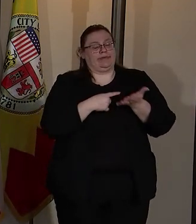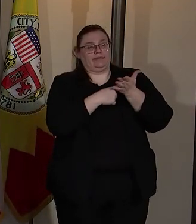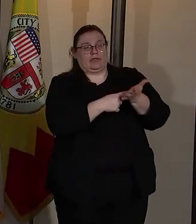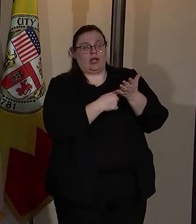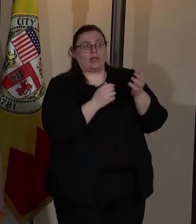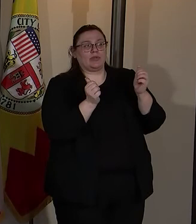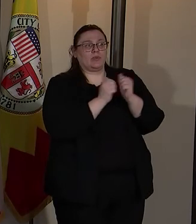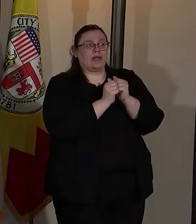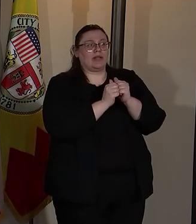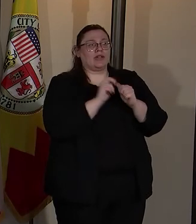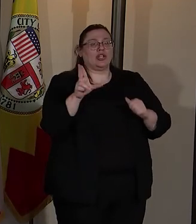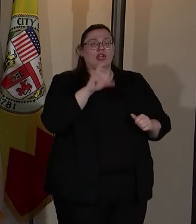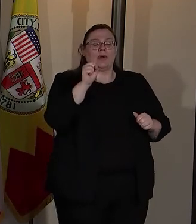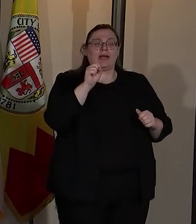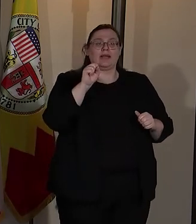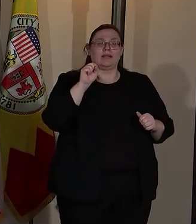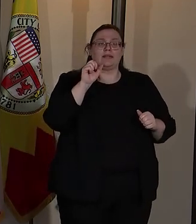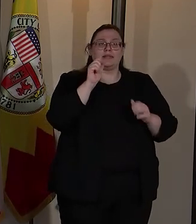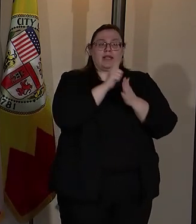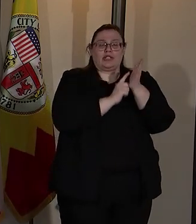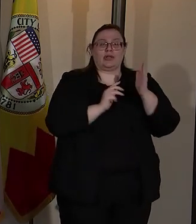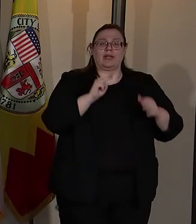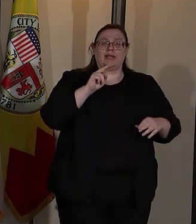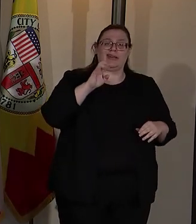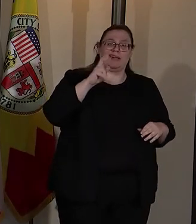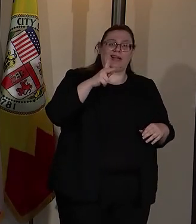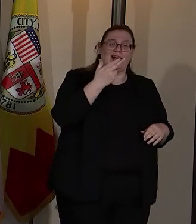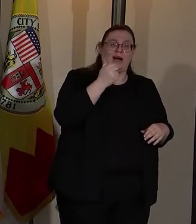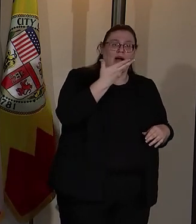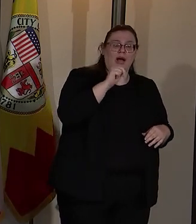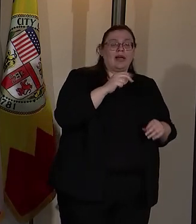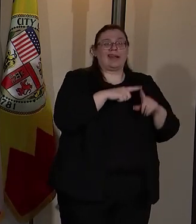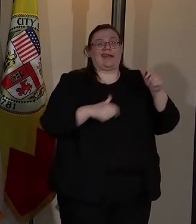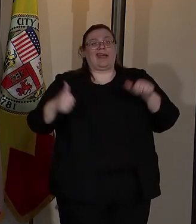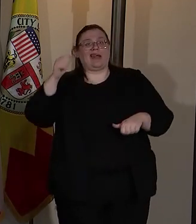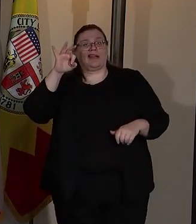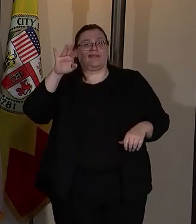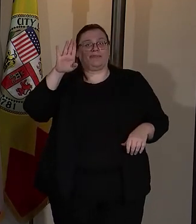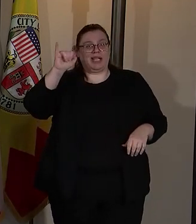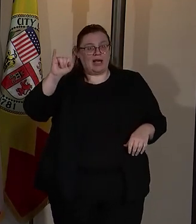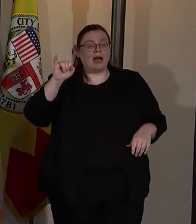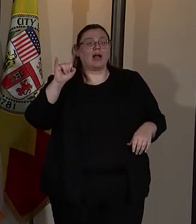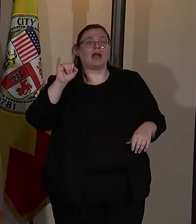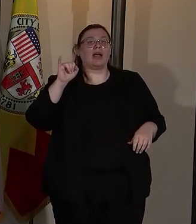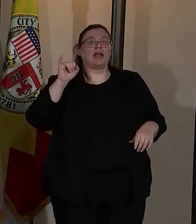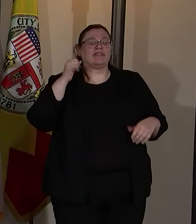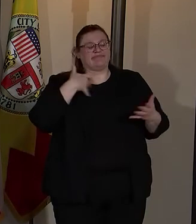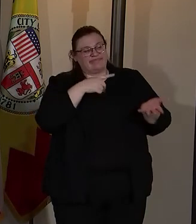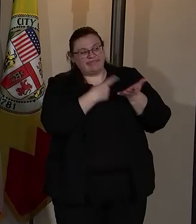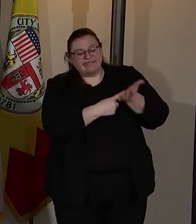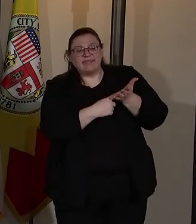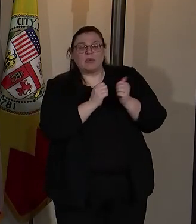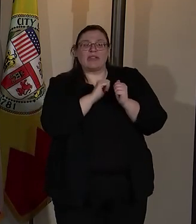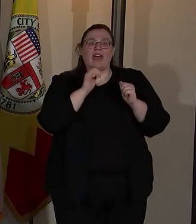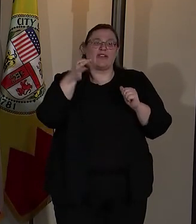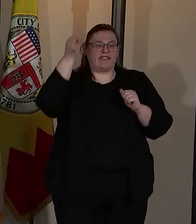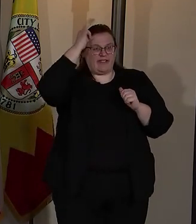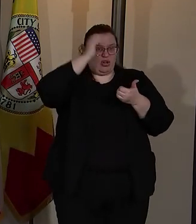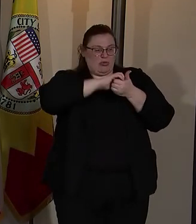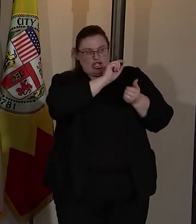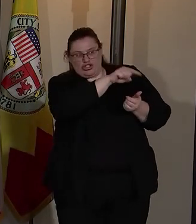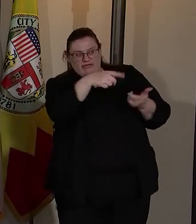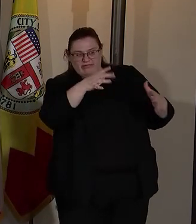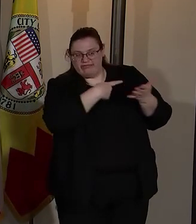with the U.S. attorney, Nick Hanna, as well as with the head of the FBI and we've had earlier conversations with our other federal partners.